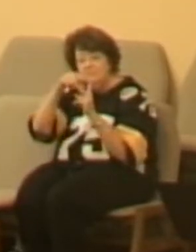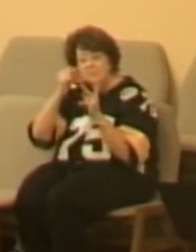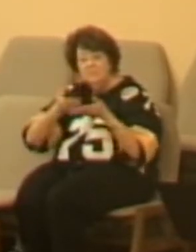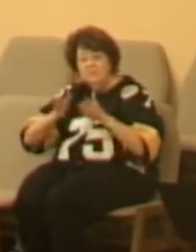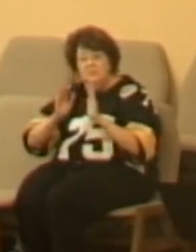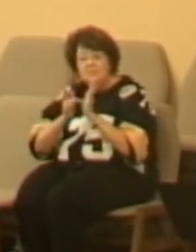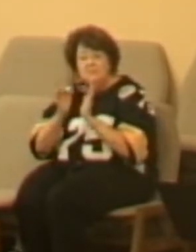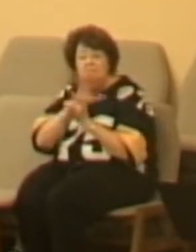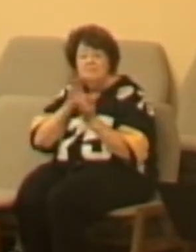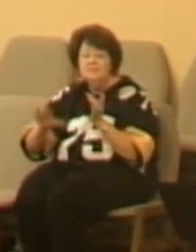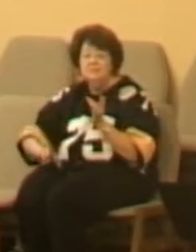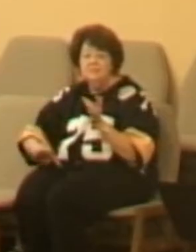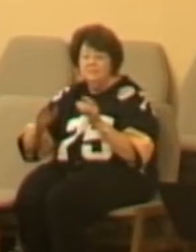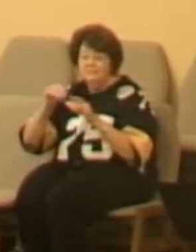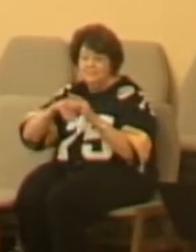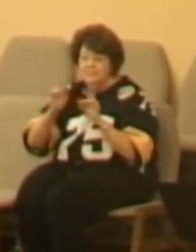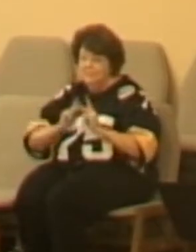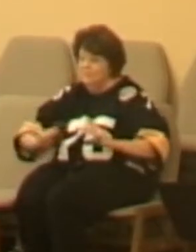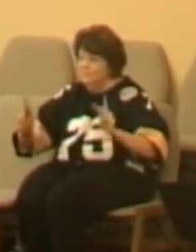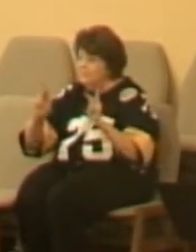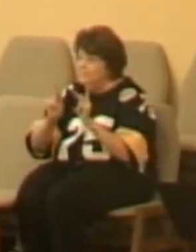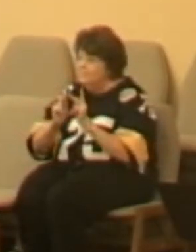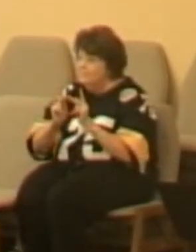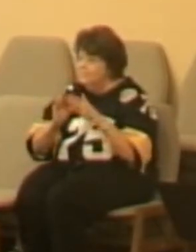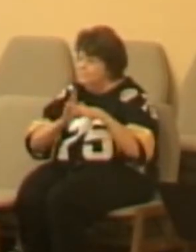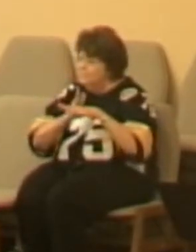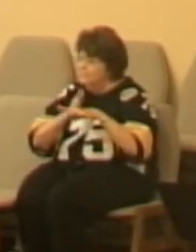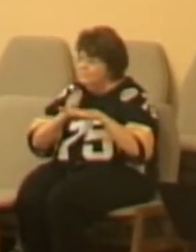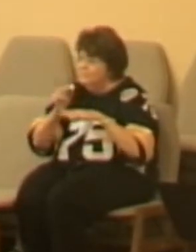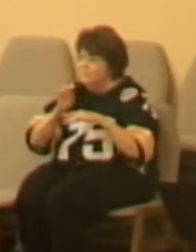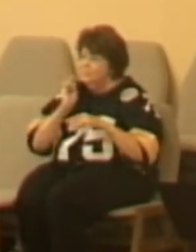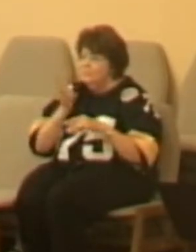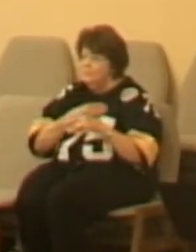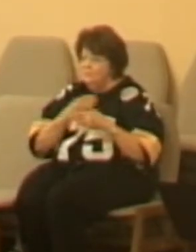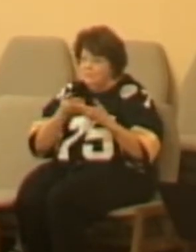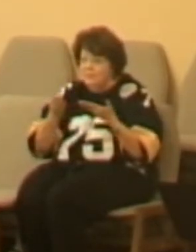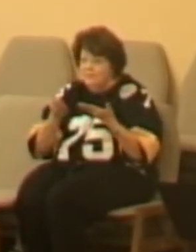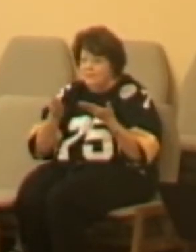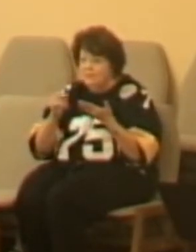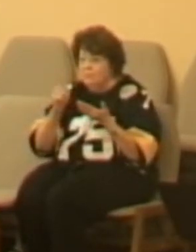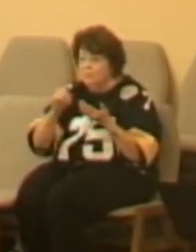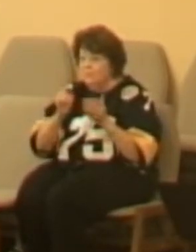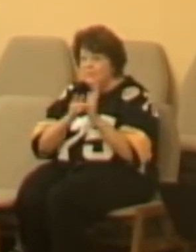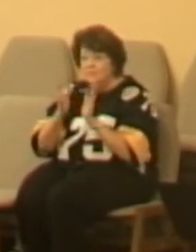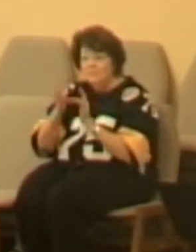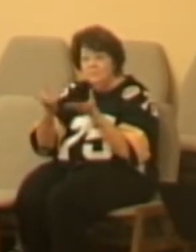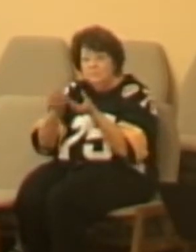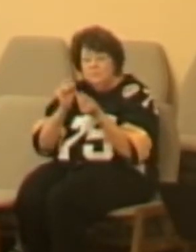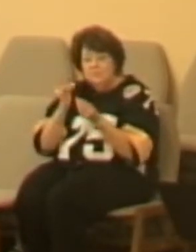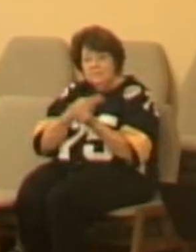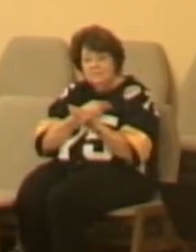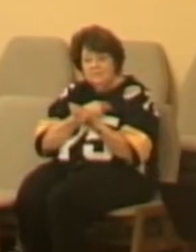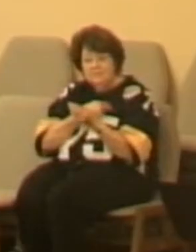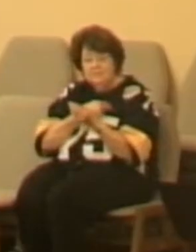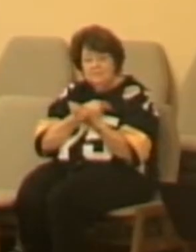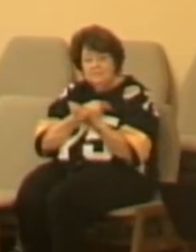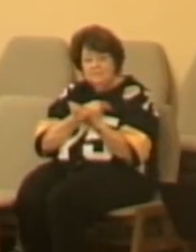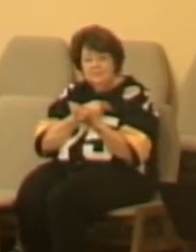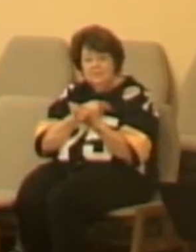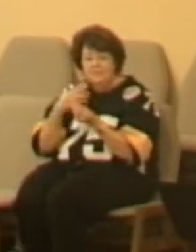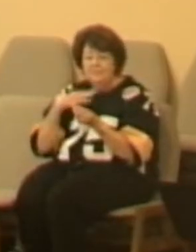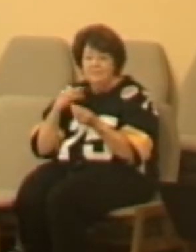allow Jesus Christ into the places between where we are and where he wants us to be is like throwing a stone in the lake.